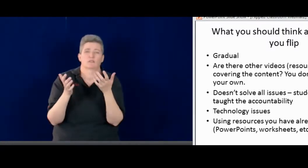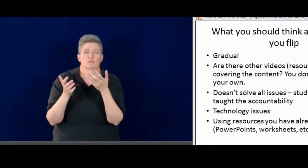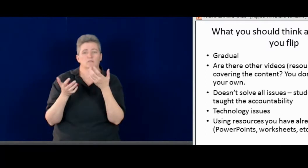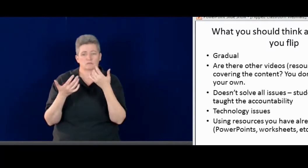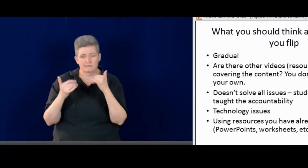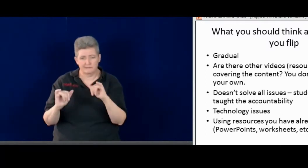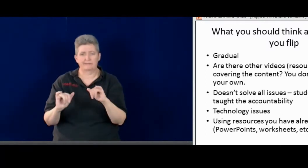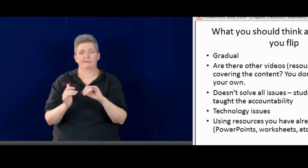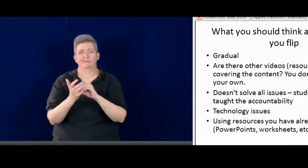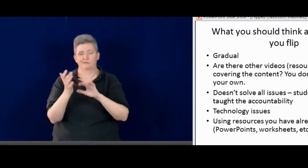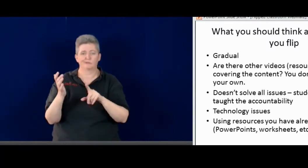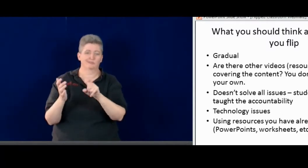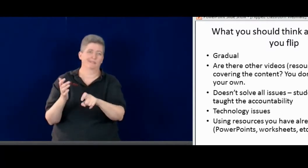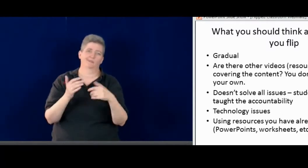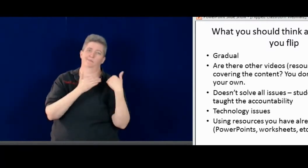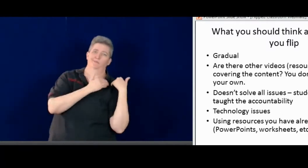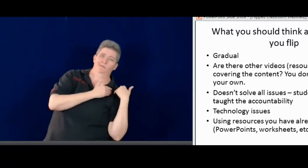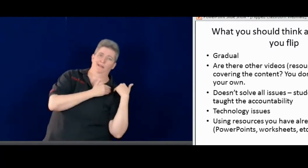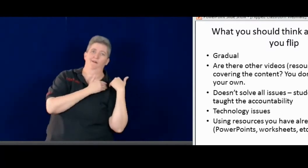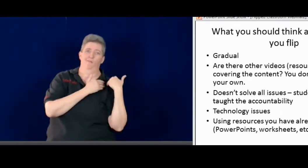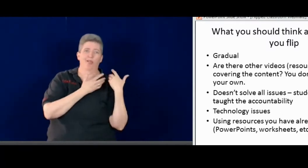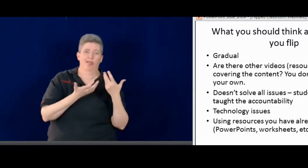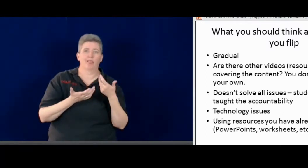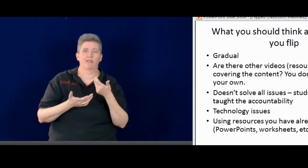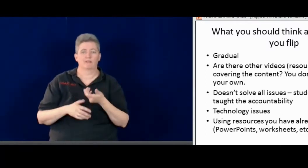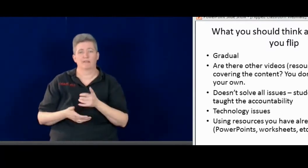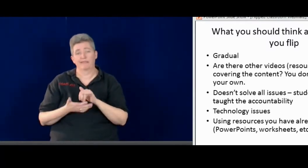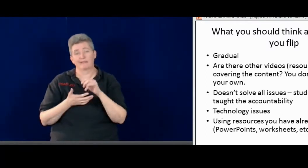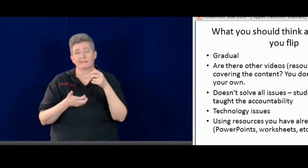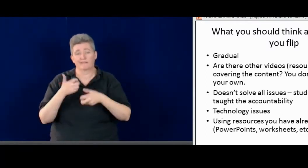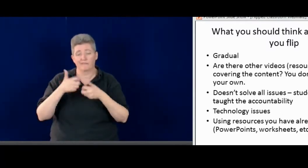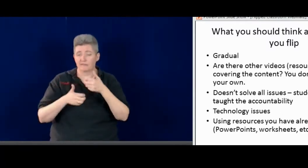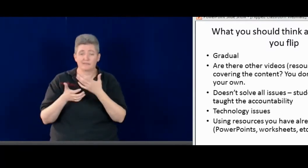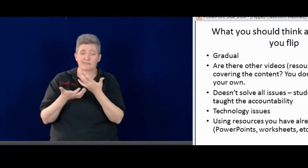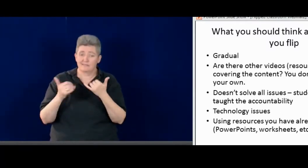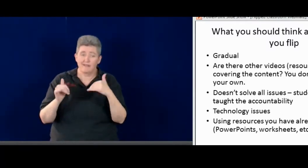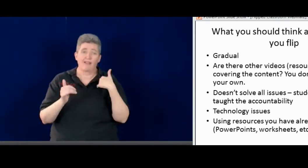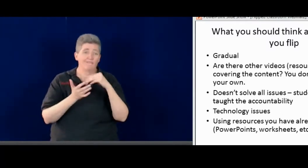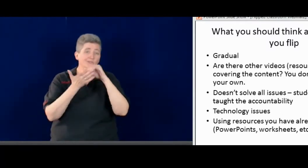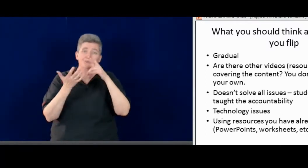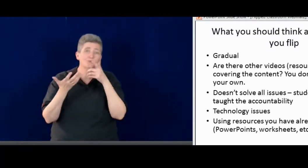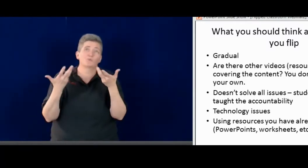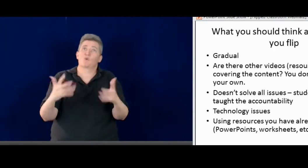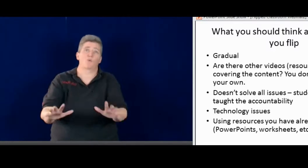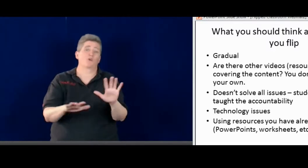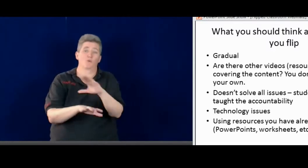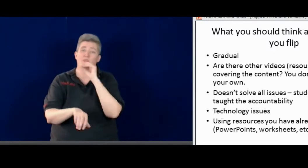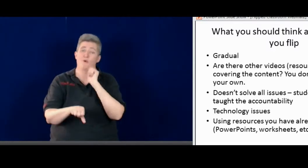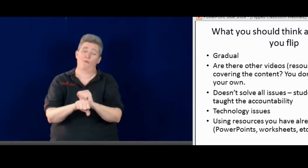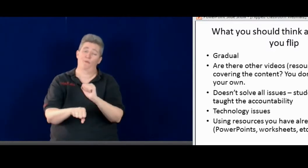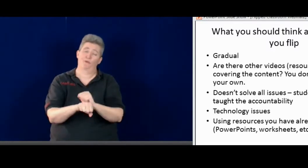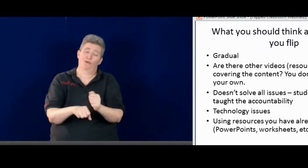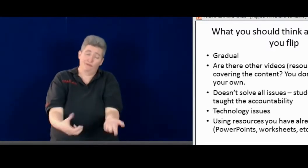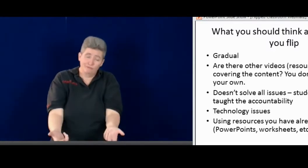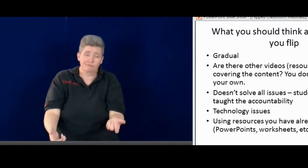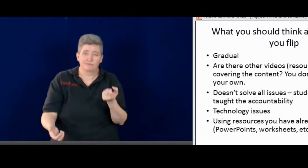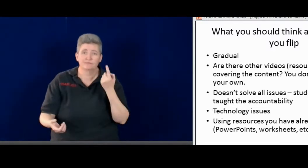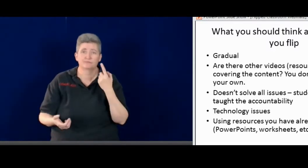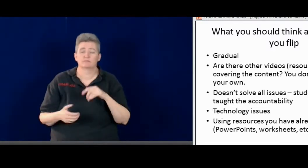And, again, this doesn't solve all your issues. There's still the issue with accountability. If a student